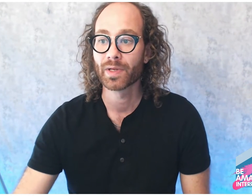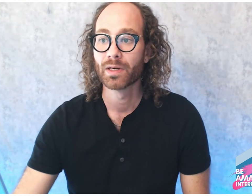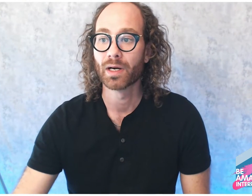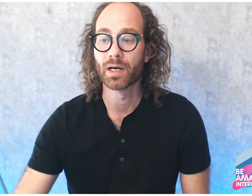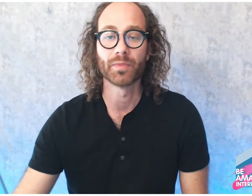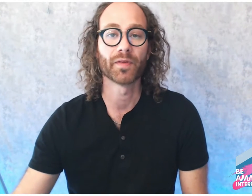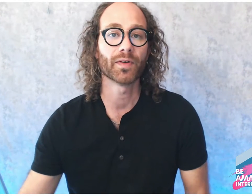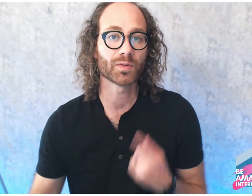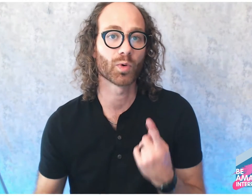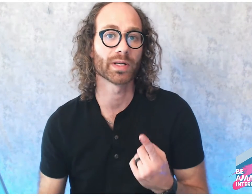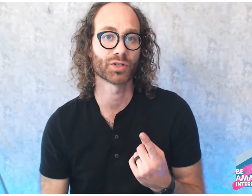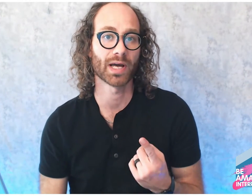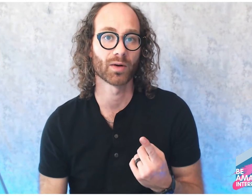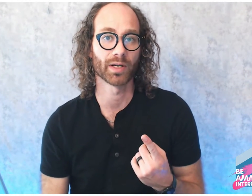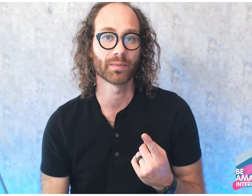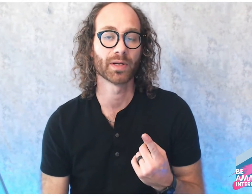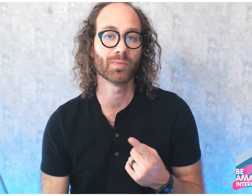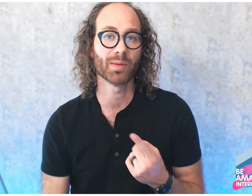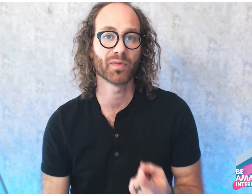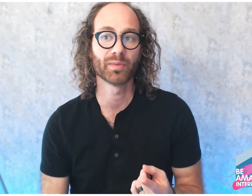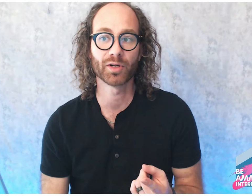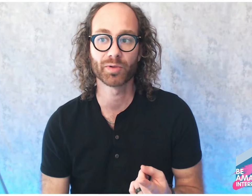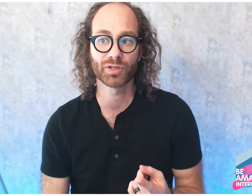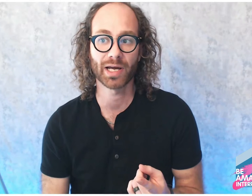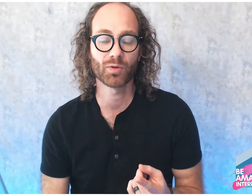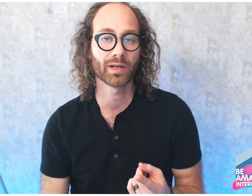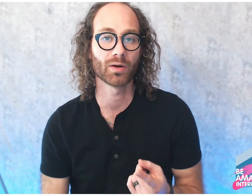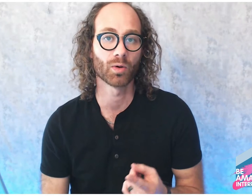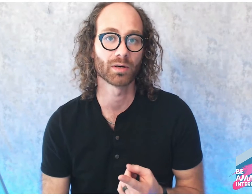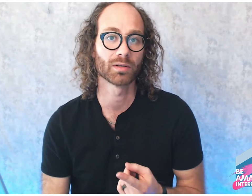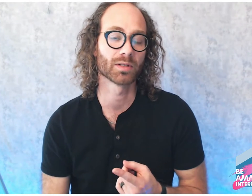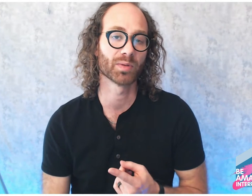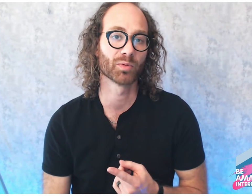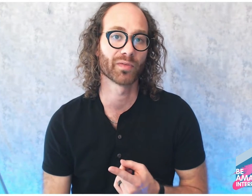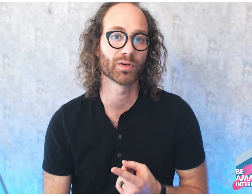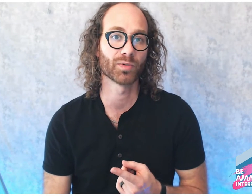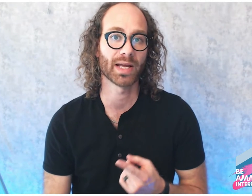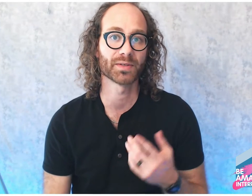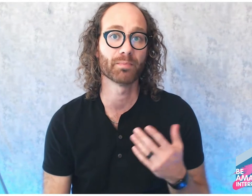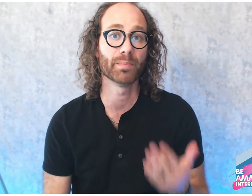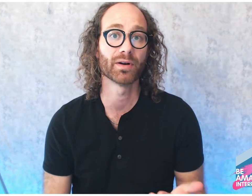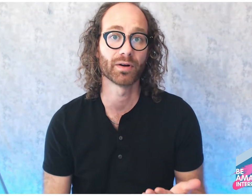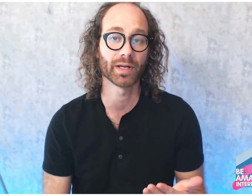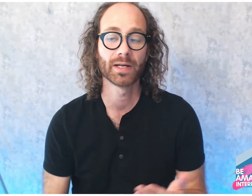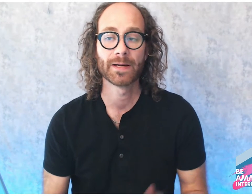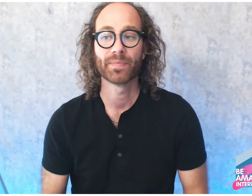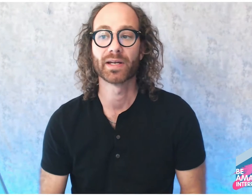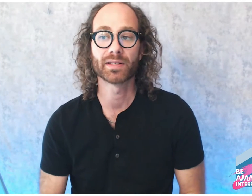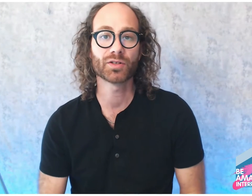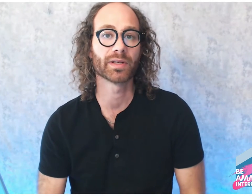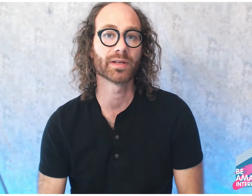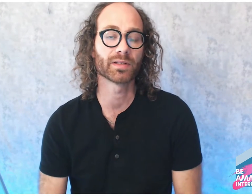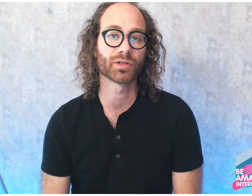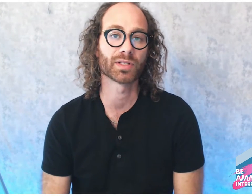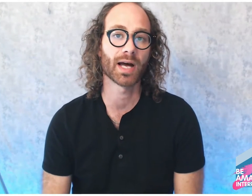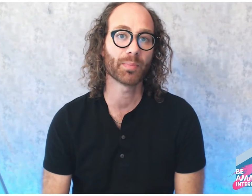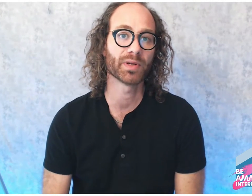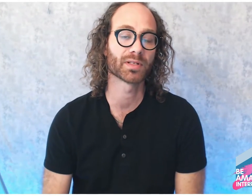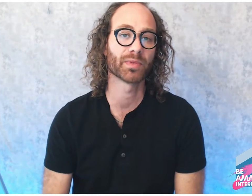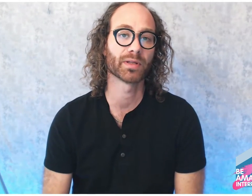The first one is shadowing, and you may be familiar with shadowing or some people refer to it as mirroring, and essentially this is just copying something that you